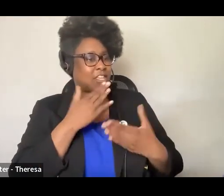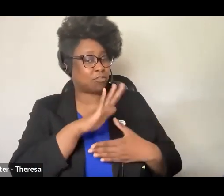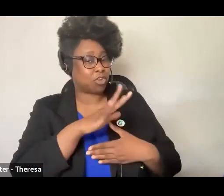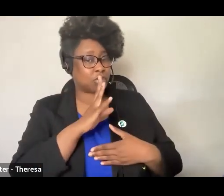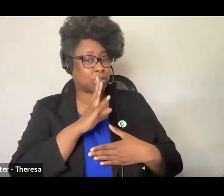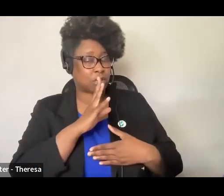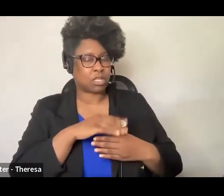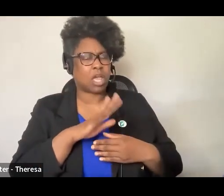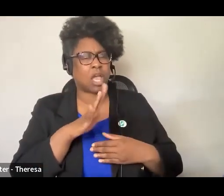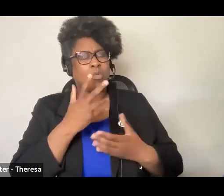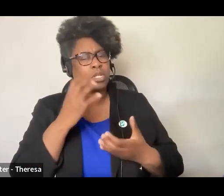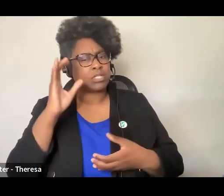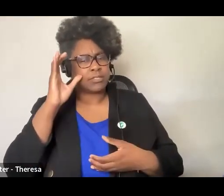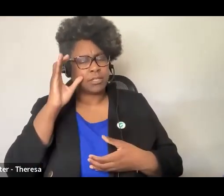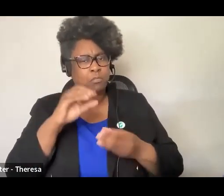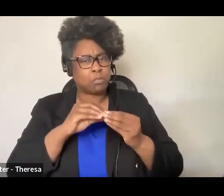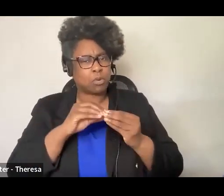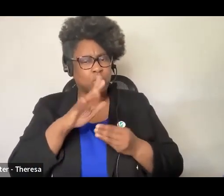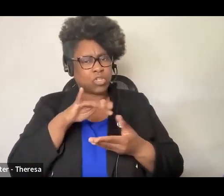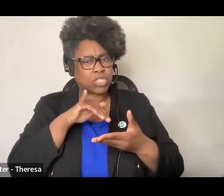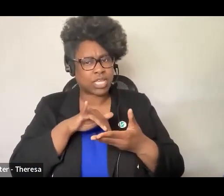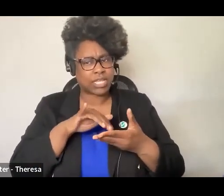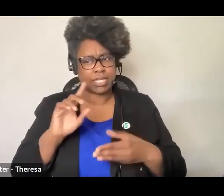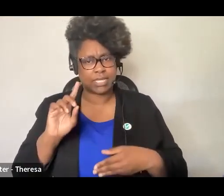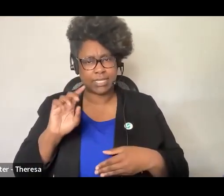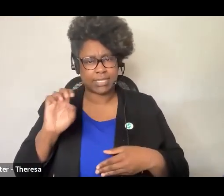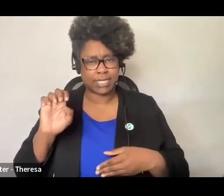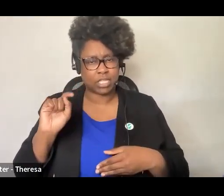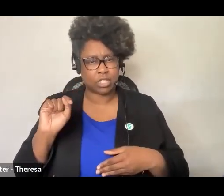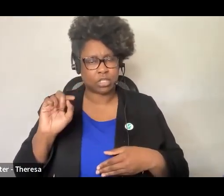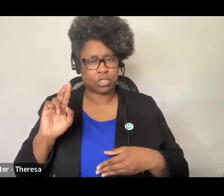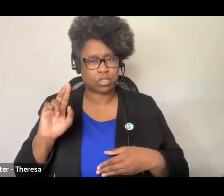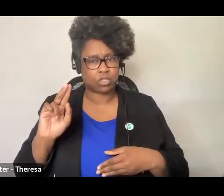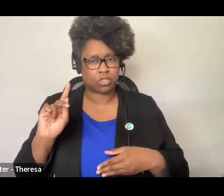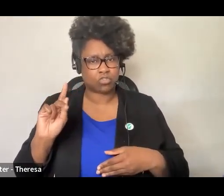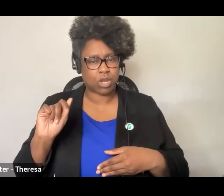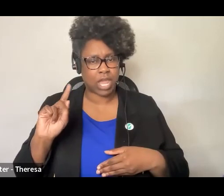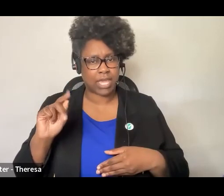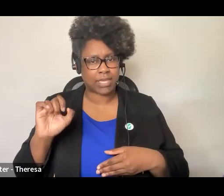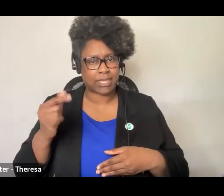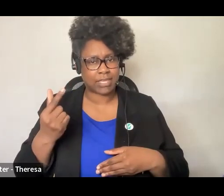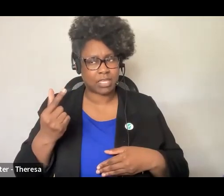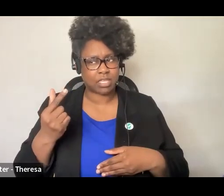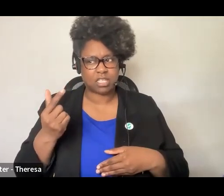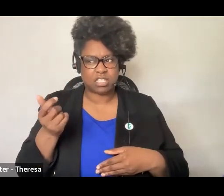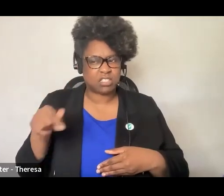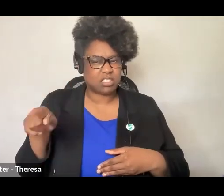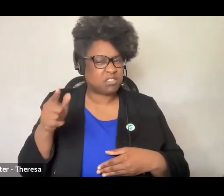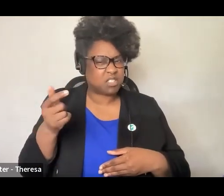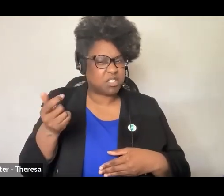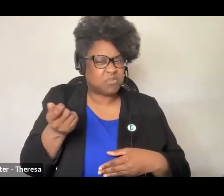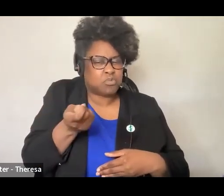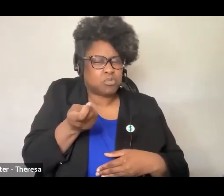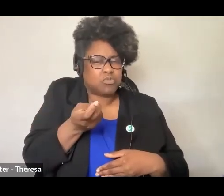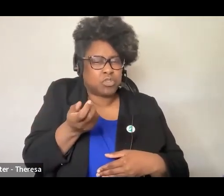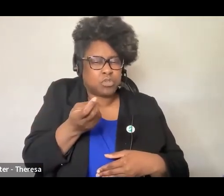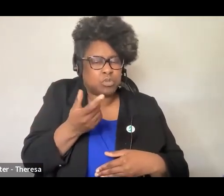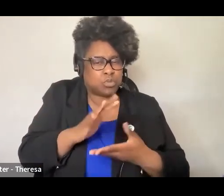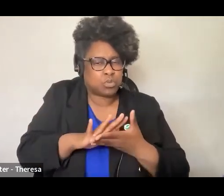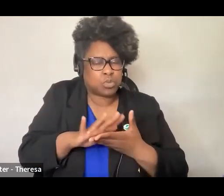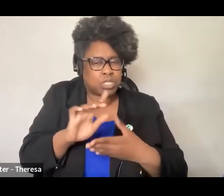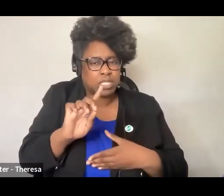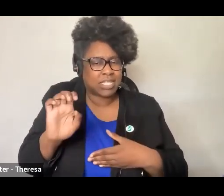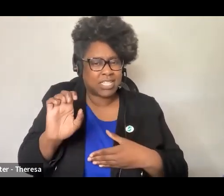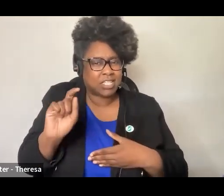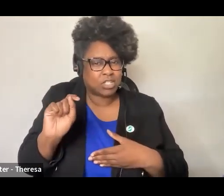study that you did on detracking and that you found that few schools had actually detracked. If you could just talk more about that, like why